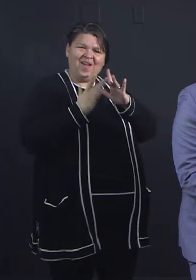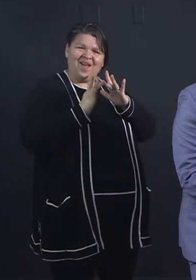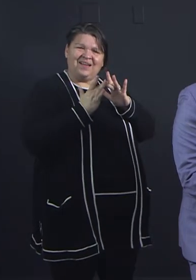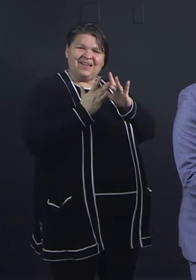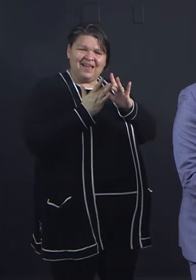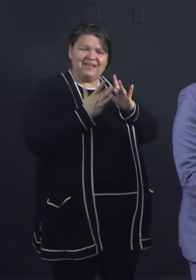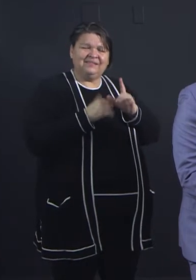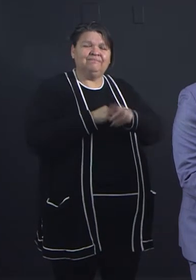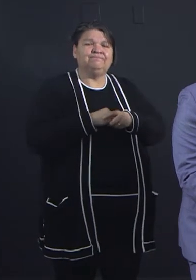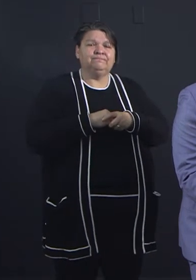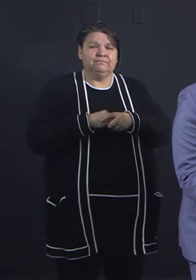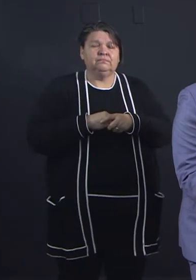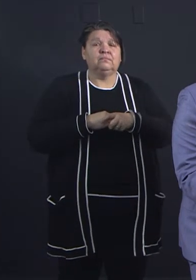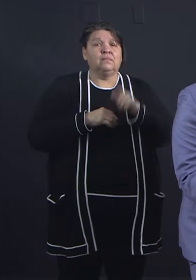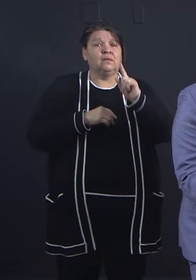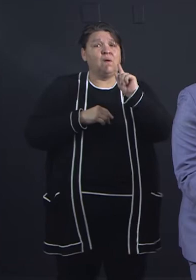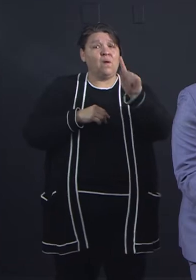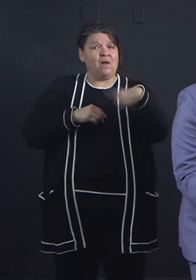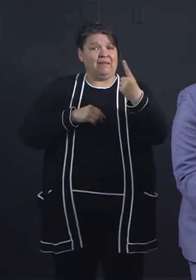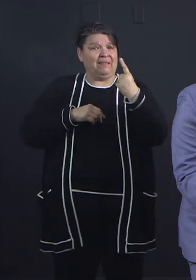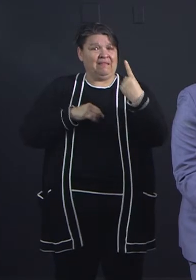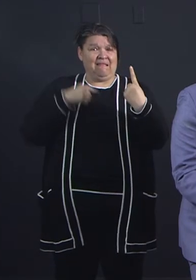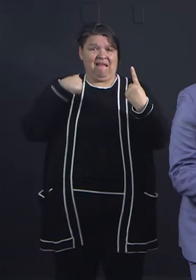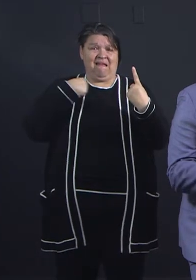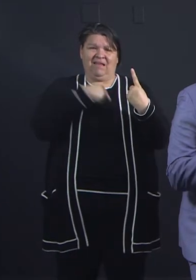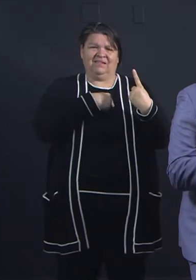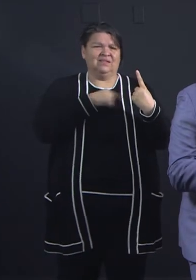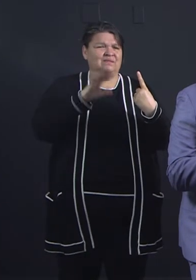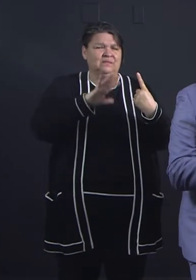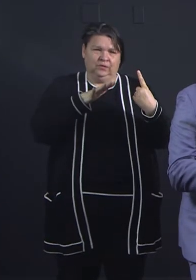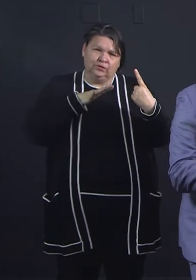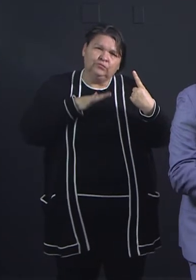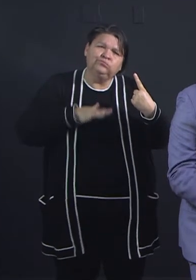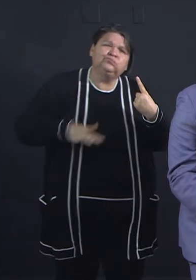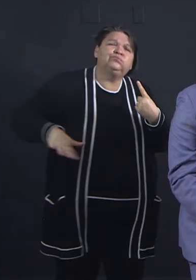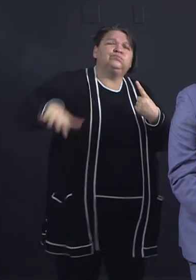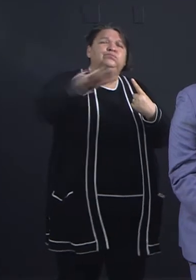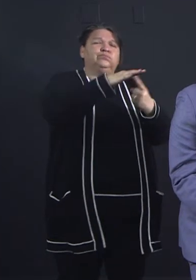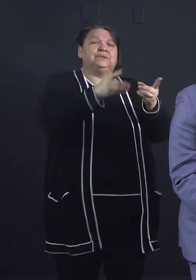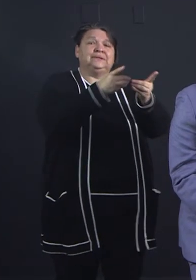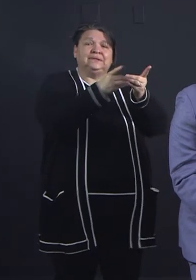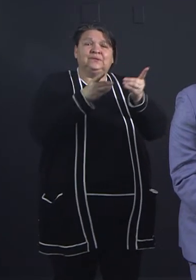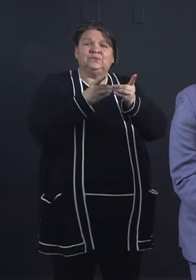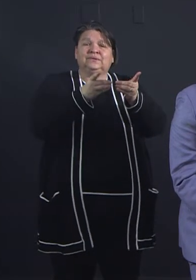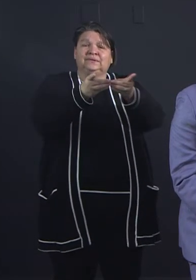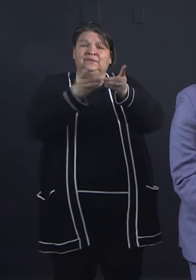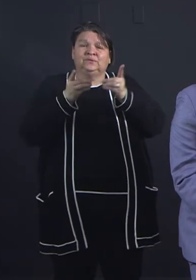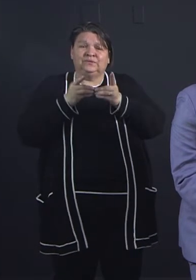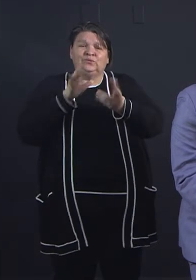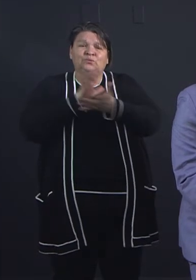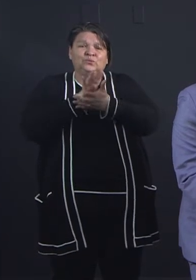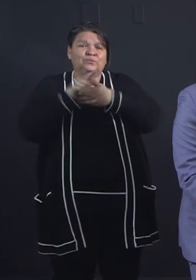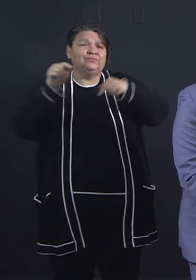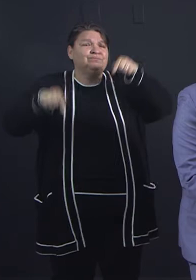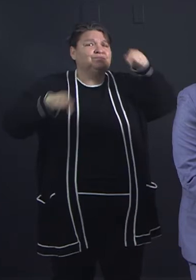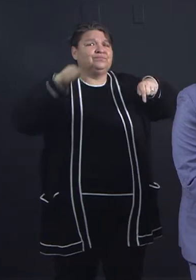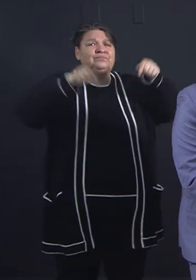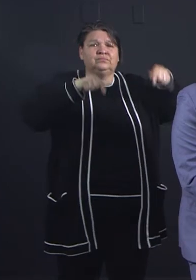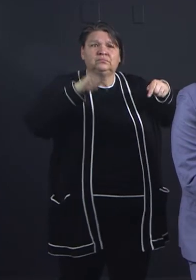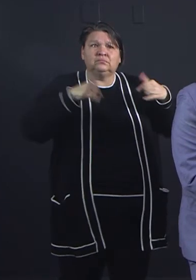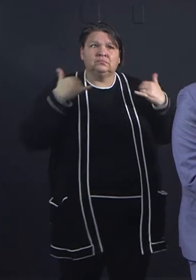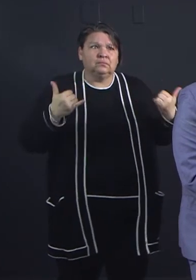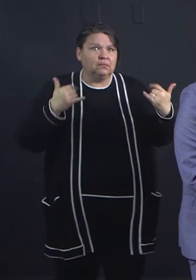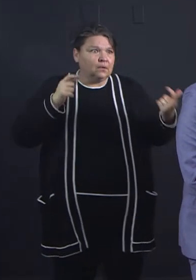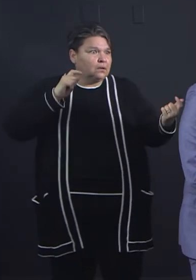districts, have a great infrastructure that we have to pivot from in-classroom education to online.